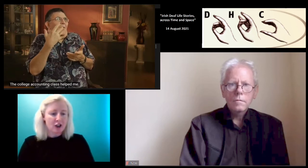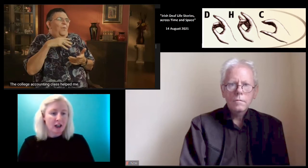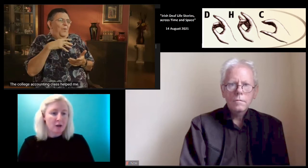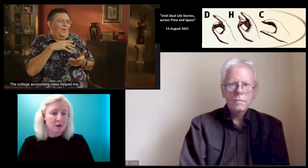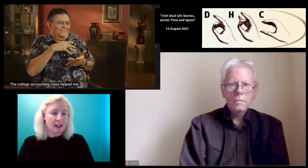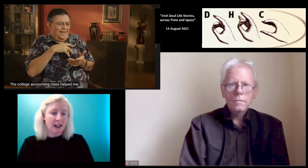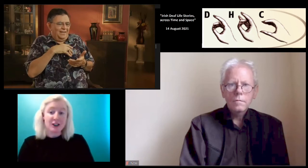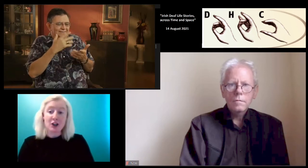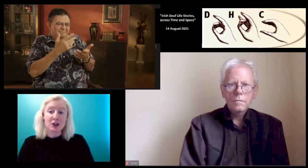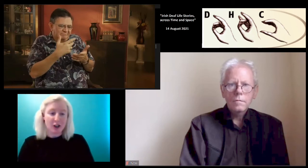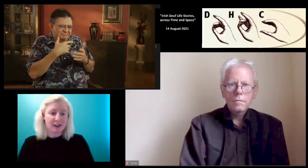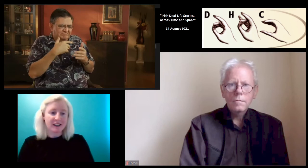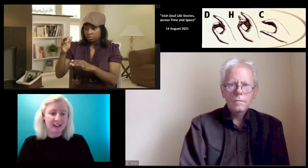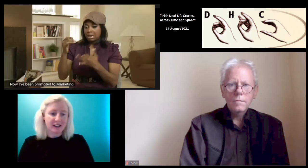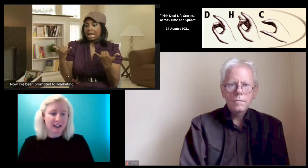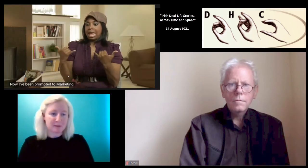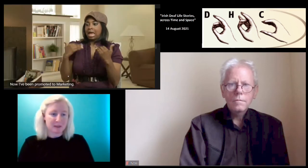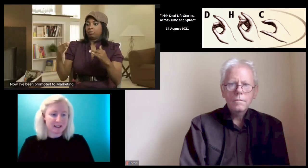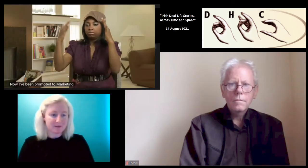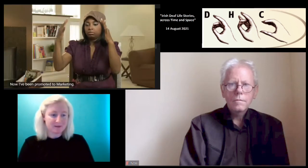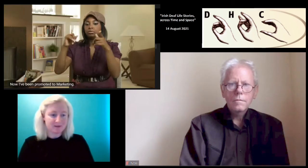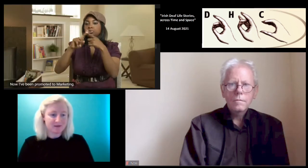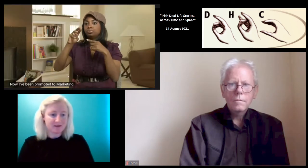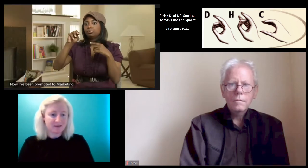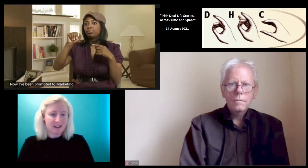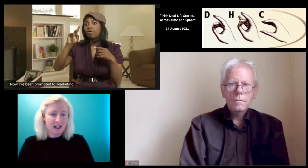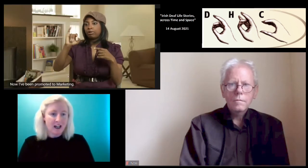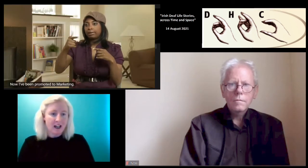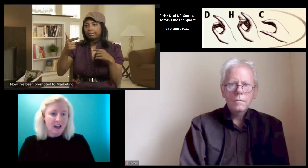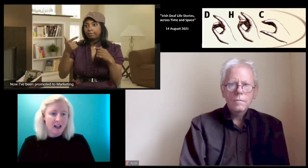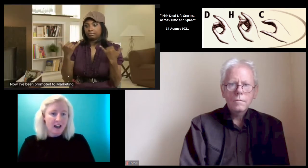The college accounting class certainly did help me. Okay.